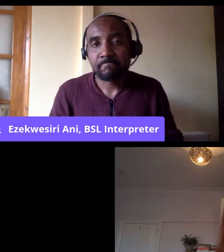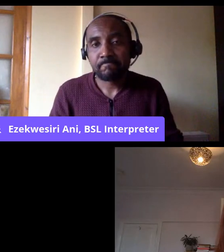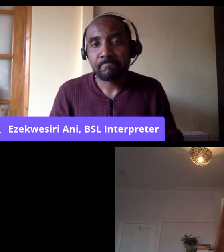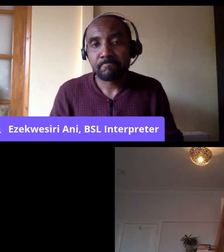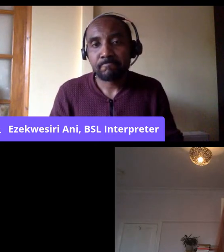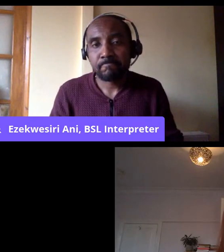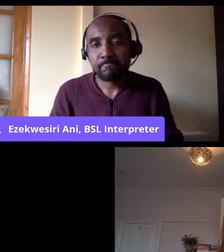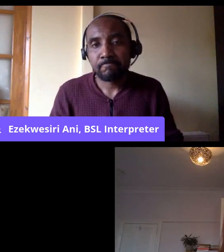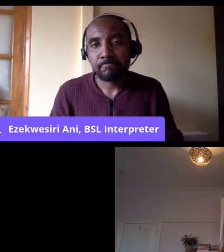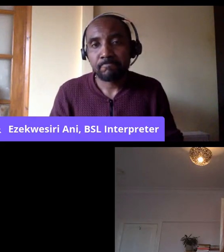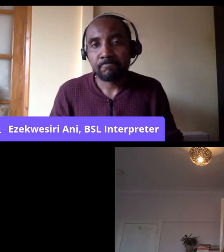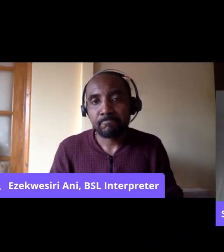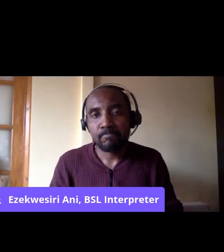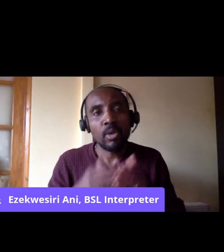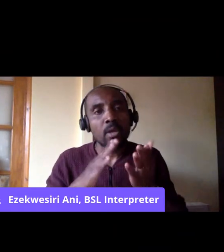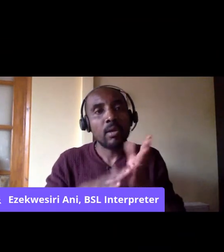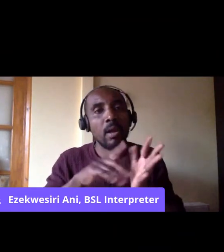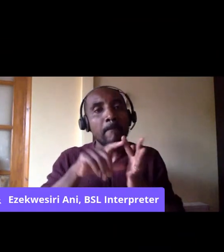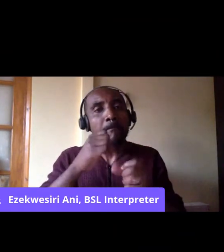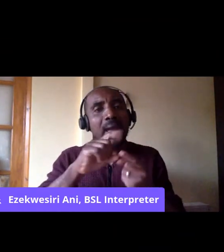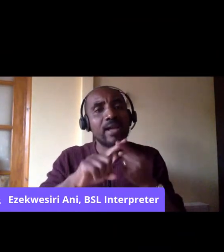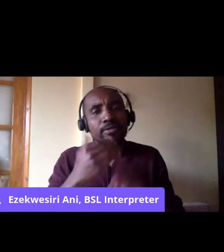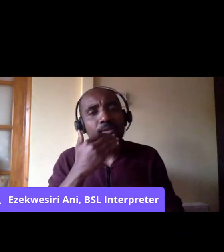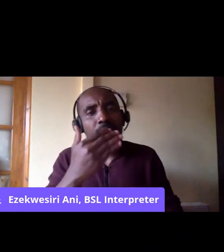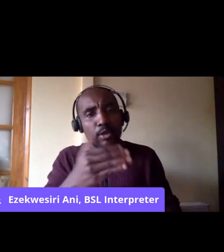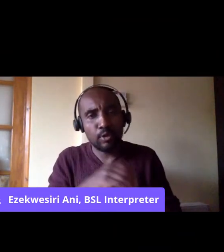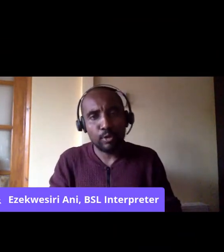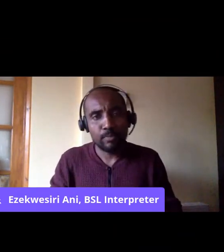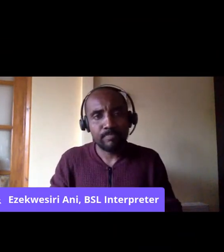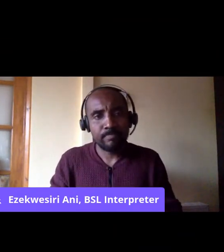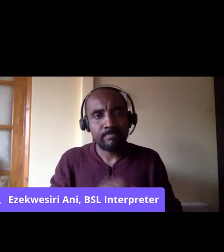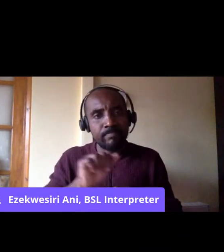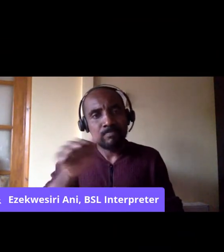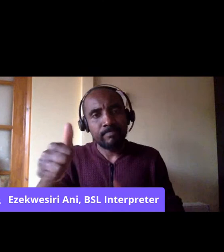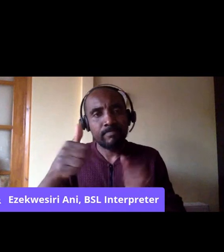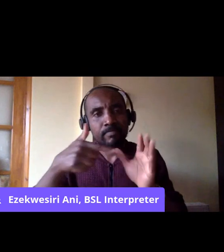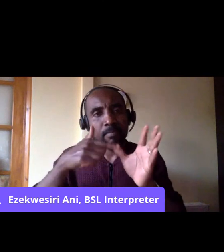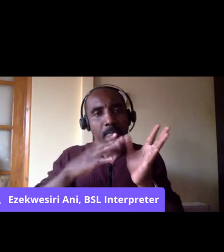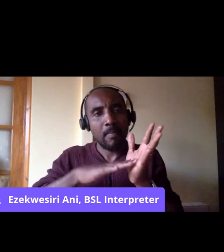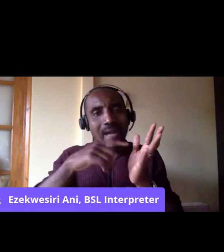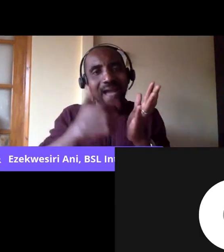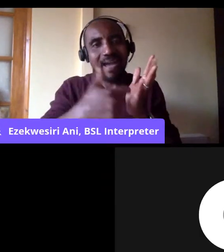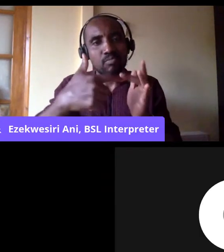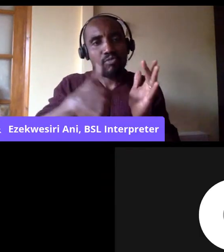Thank you. Thank you, Madge. Can I ask Amrit to come in next, please?